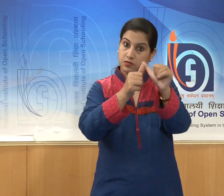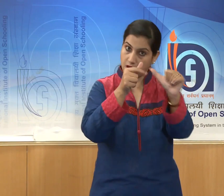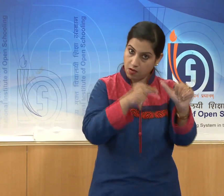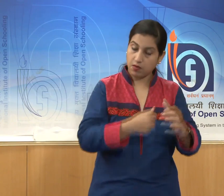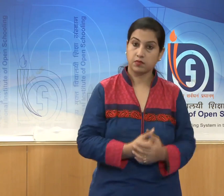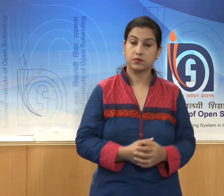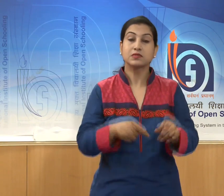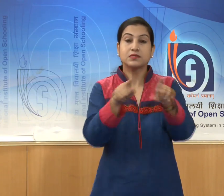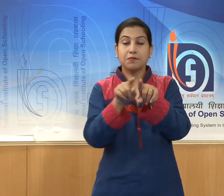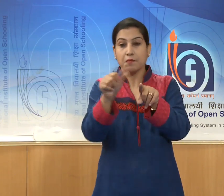Bhumara.